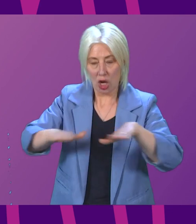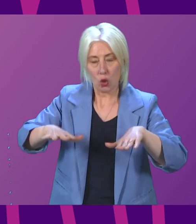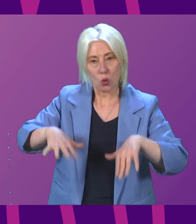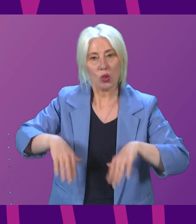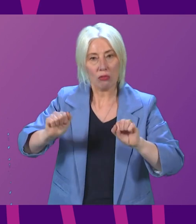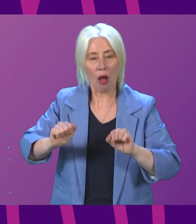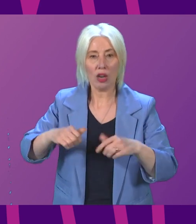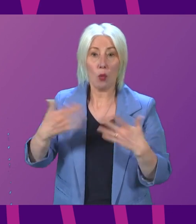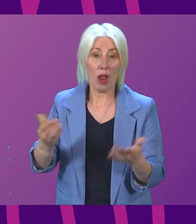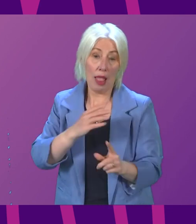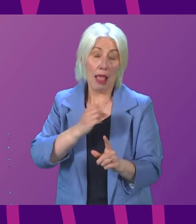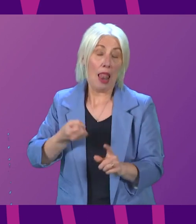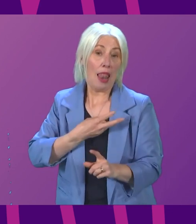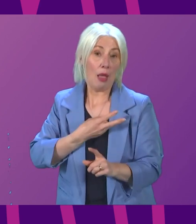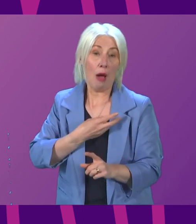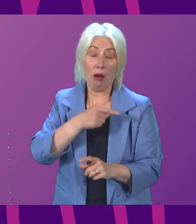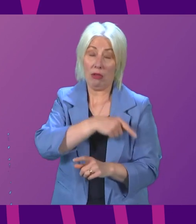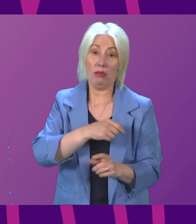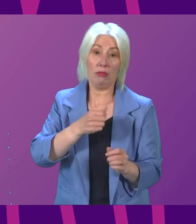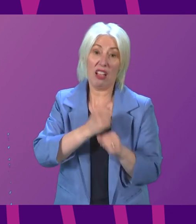Labour is in government in the rest of the UK.